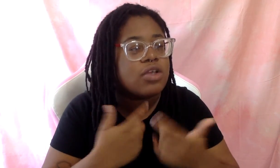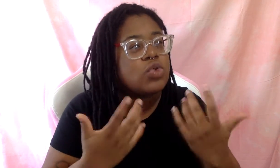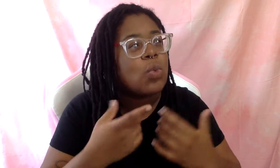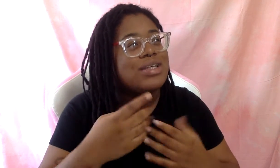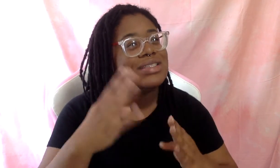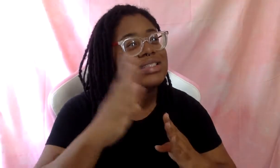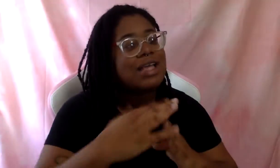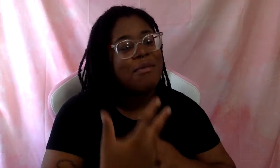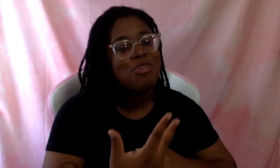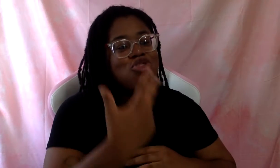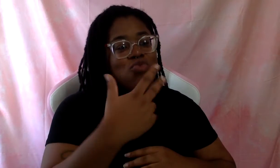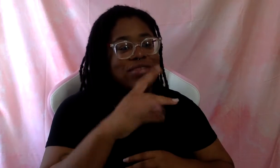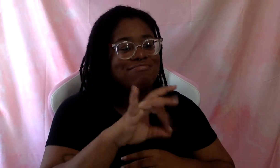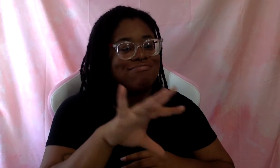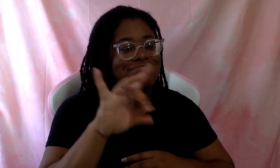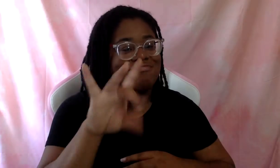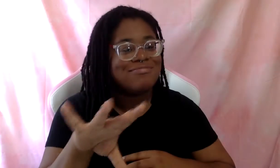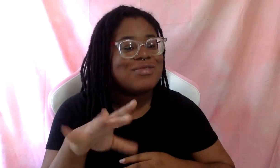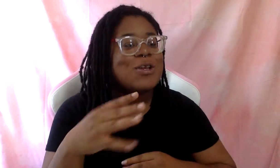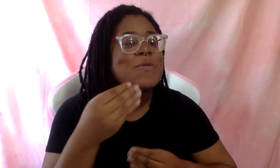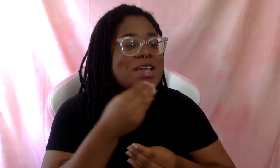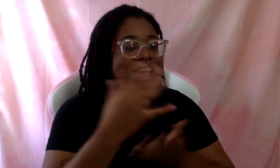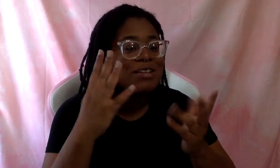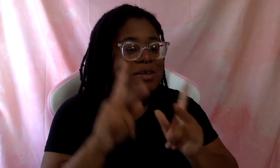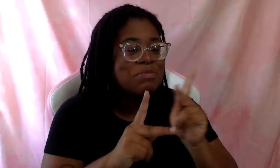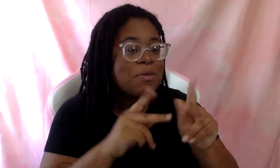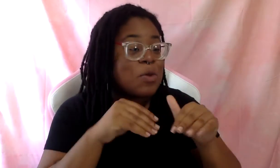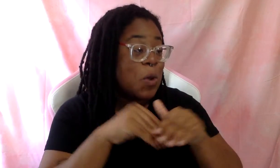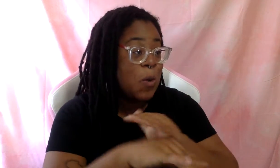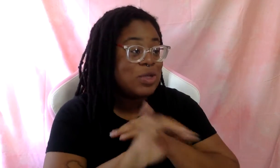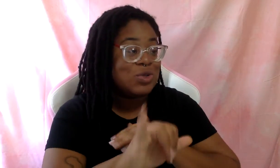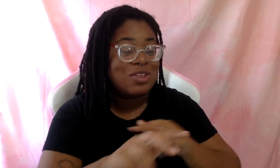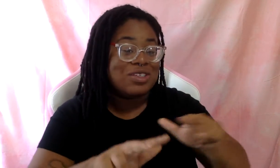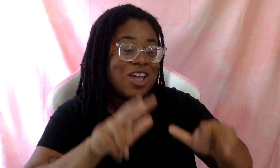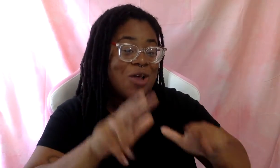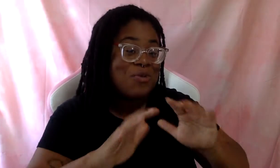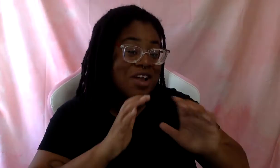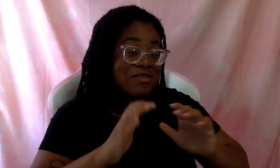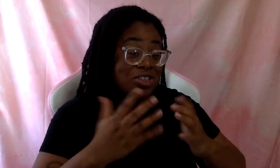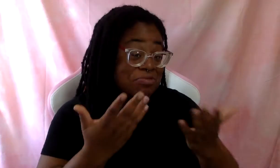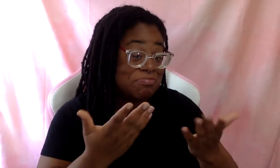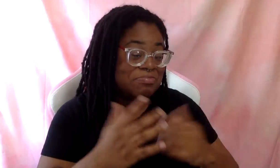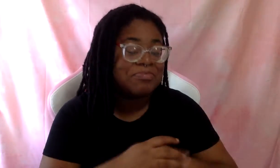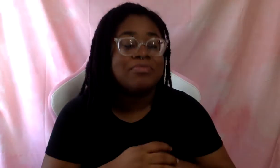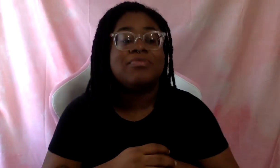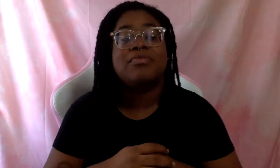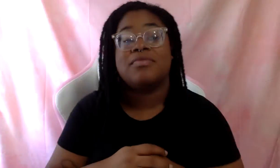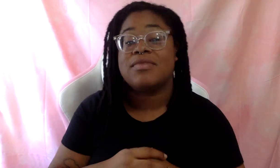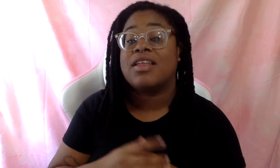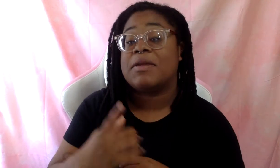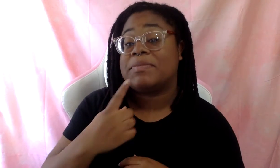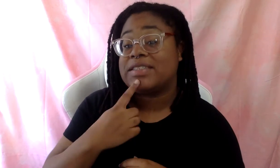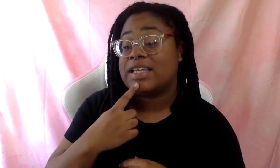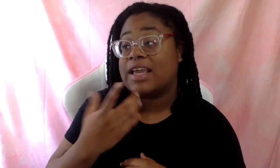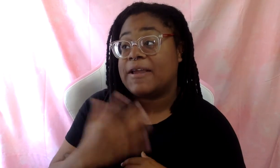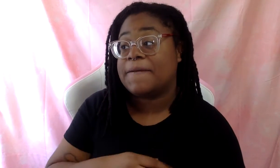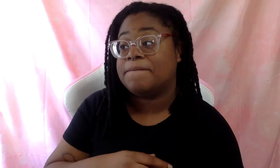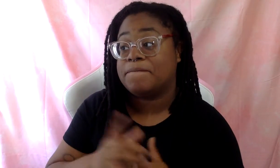three tips you would share with those people about going into those awkward conversations? Yeah. I would say, first of all,